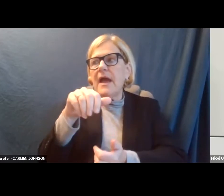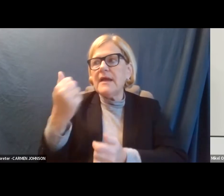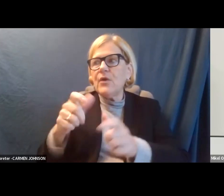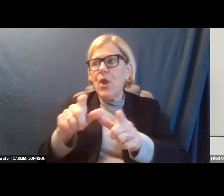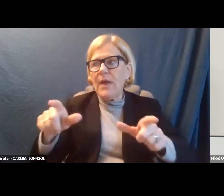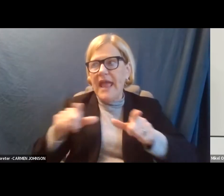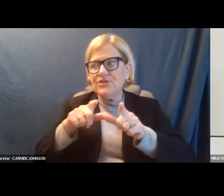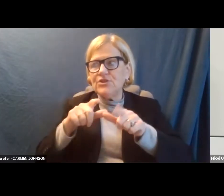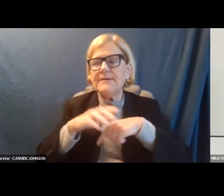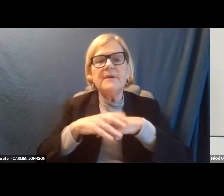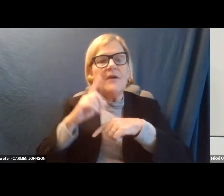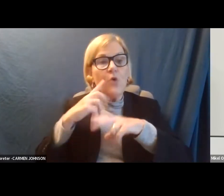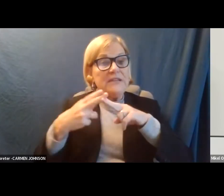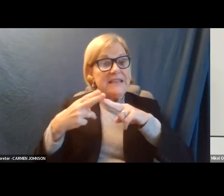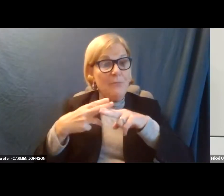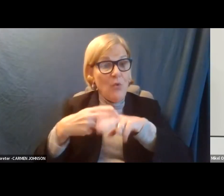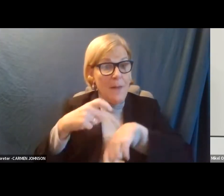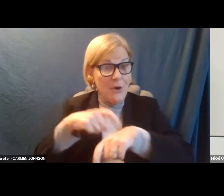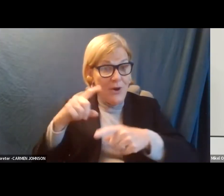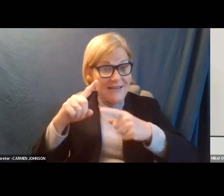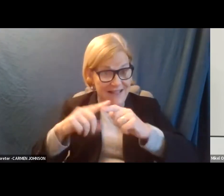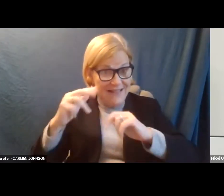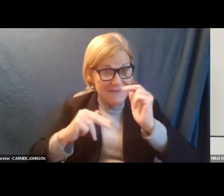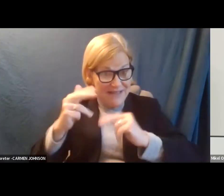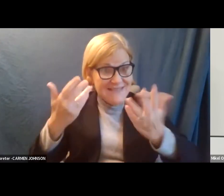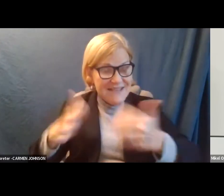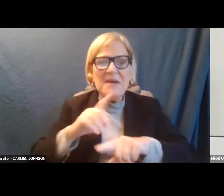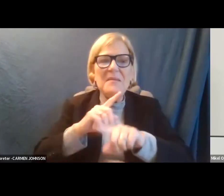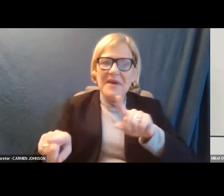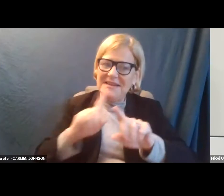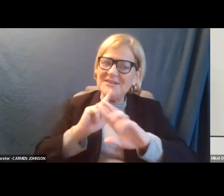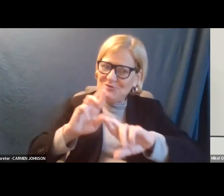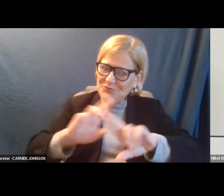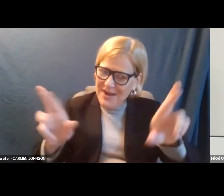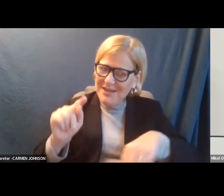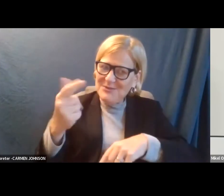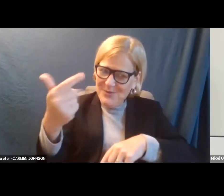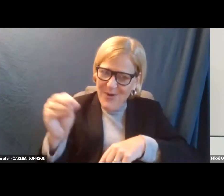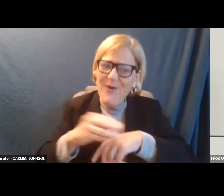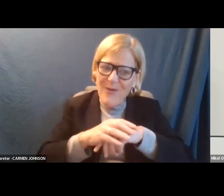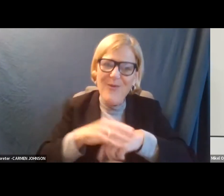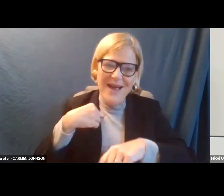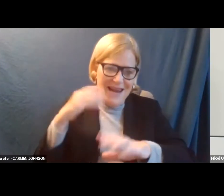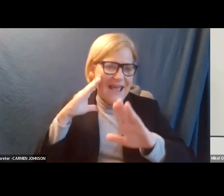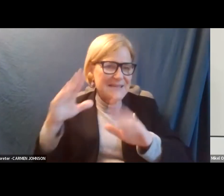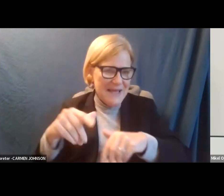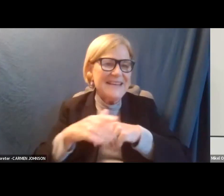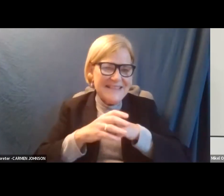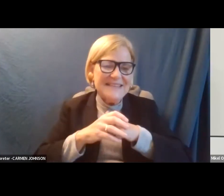for people for a temporary period until it's built. But yes, it's, it's ready to go. And, I expect to